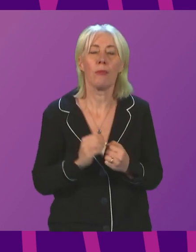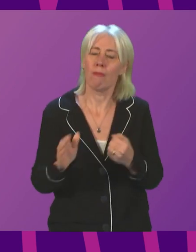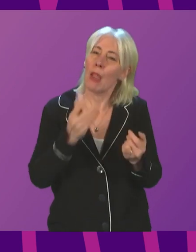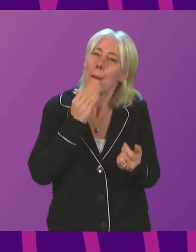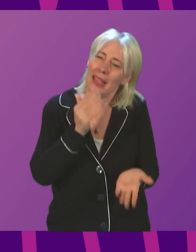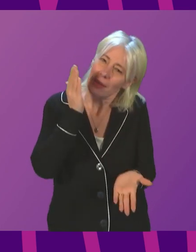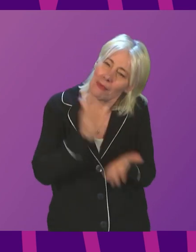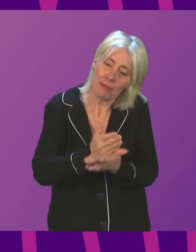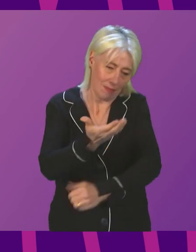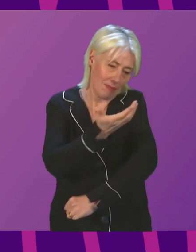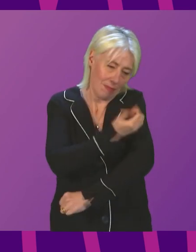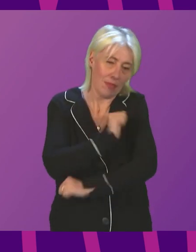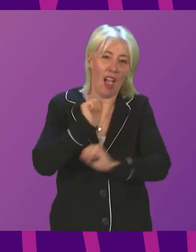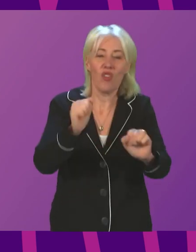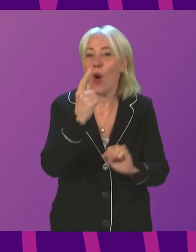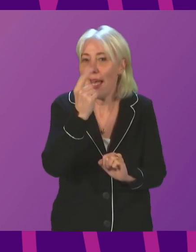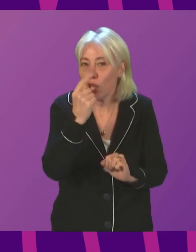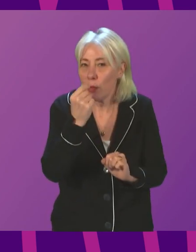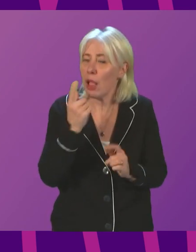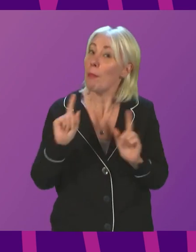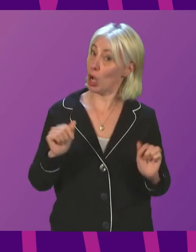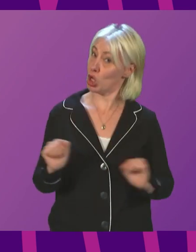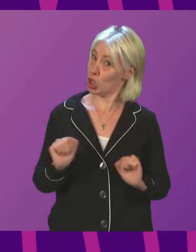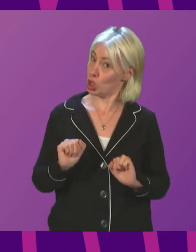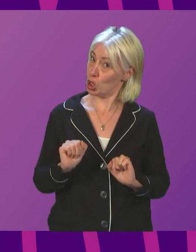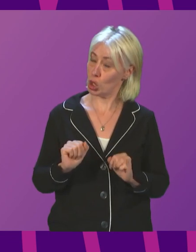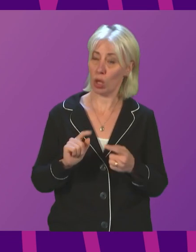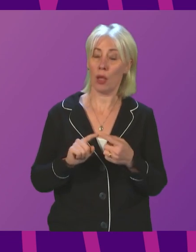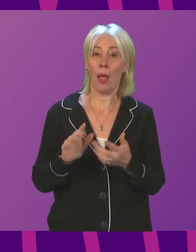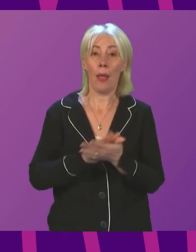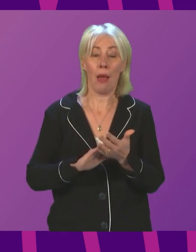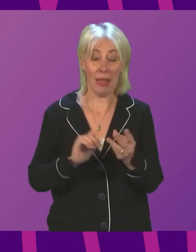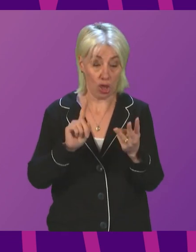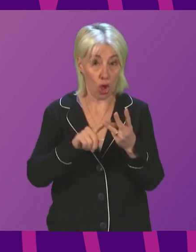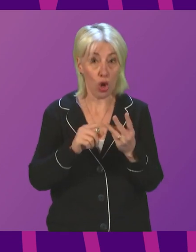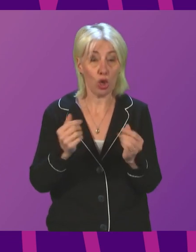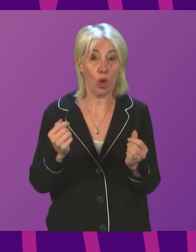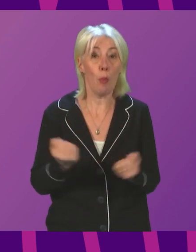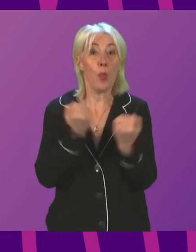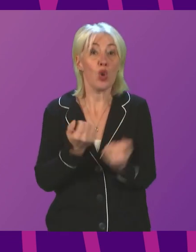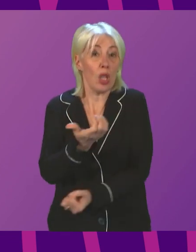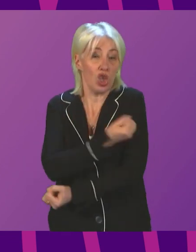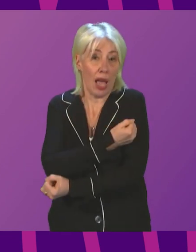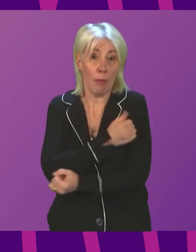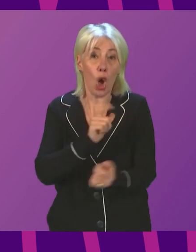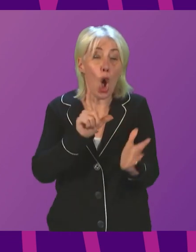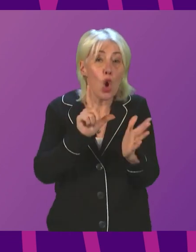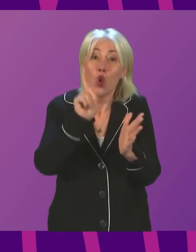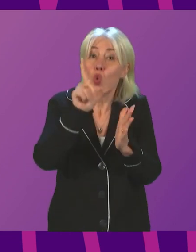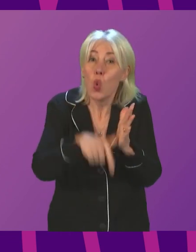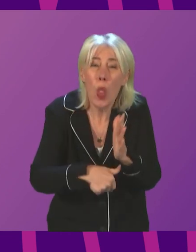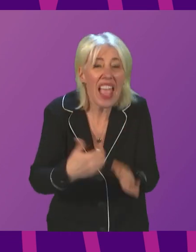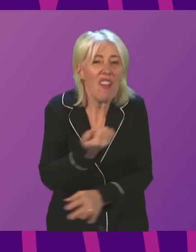vaccinated if eligible and haven't yet done so. That includes going for a booster jab. It is never too late to get